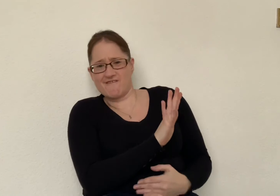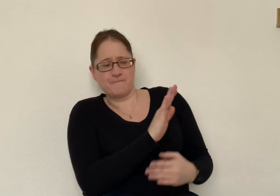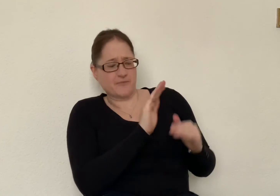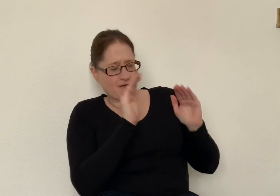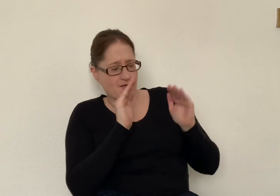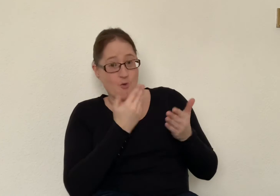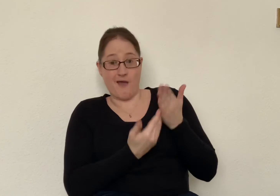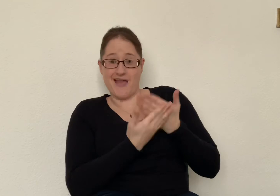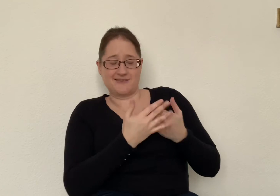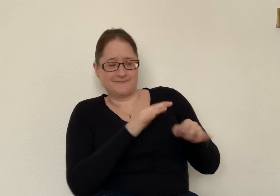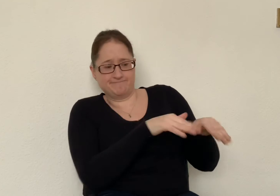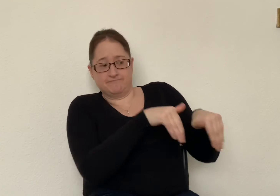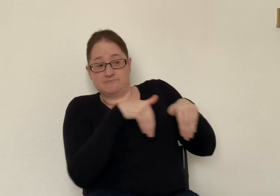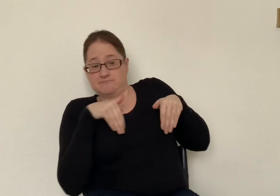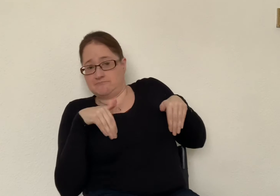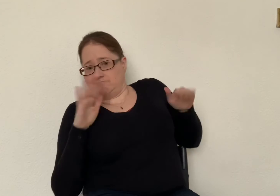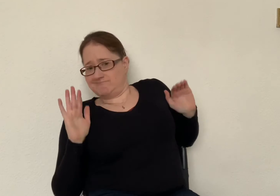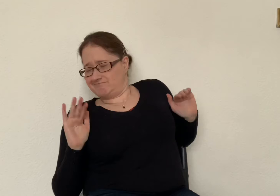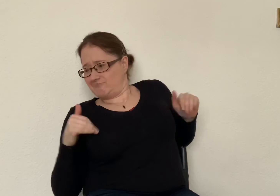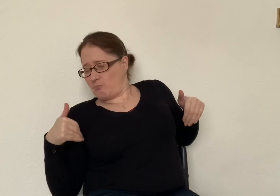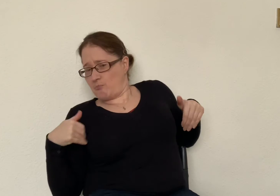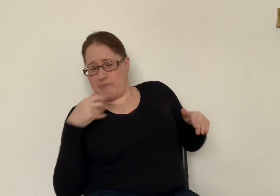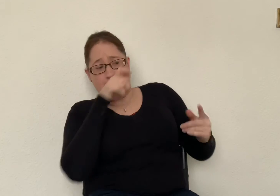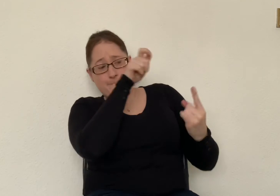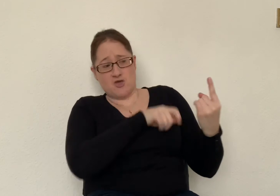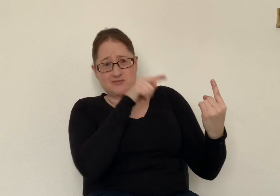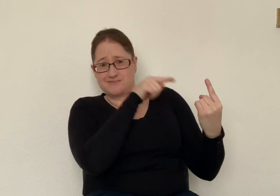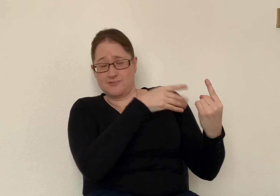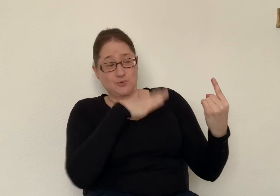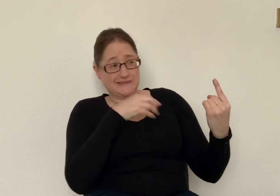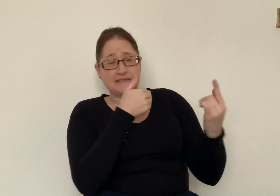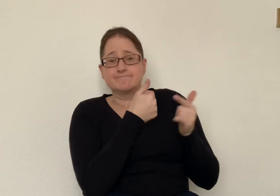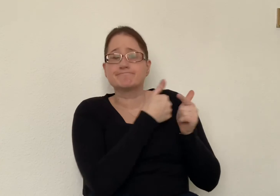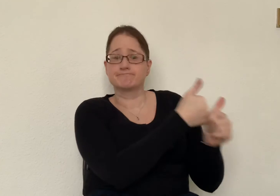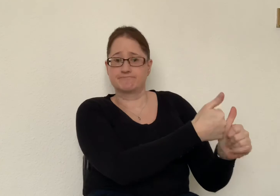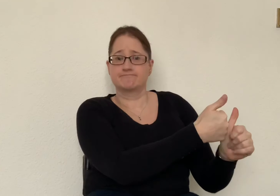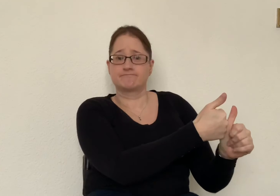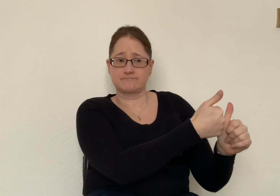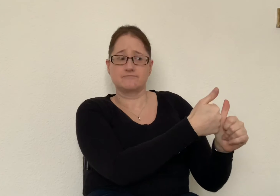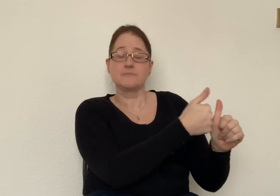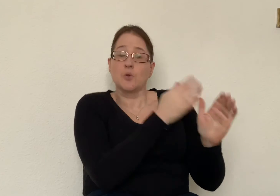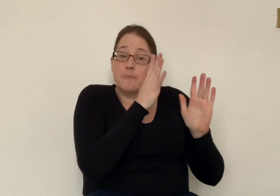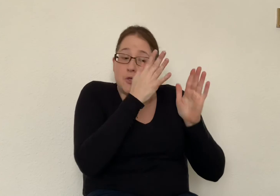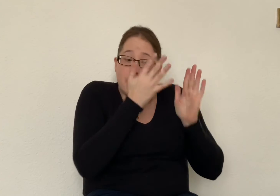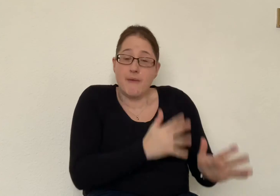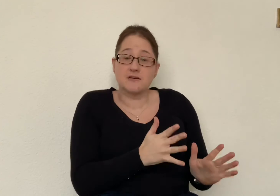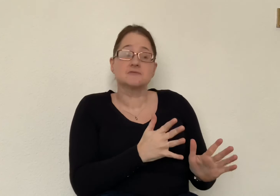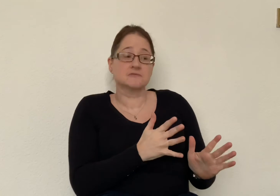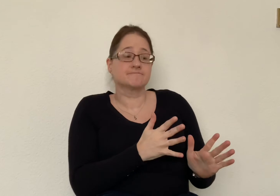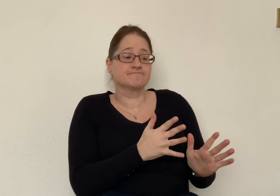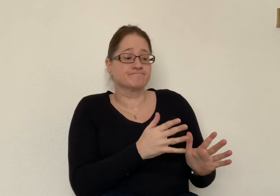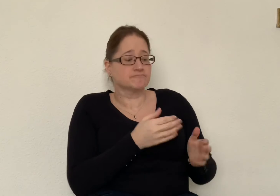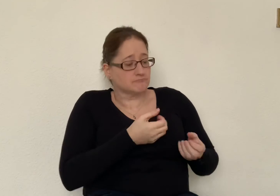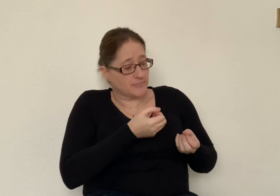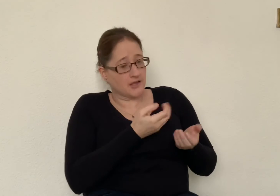your hand against that person who is in need instead you should freely open your hand